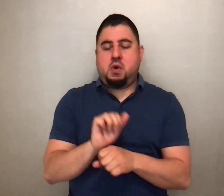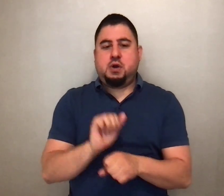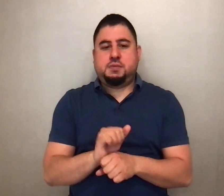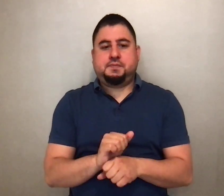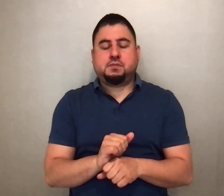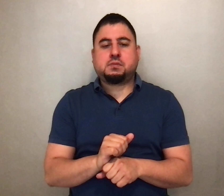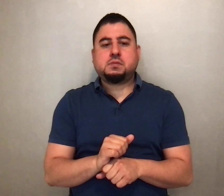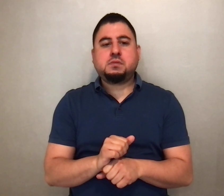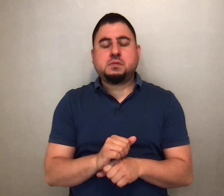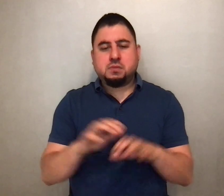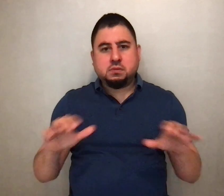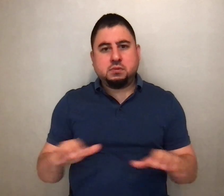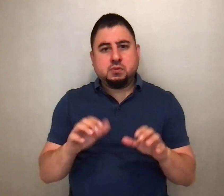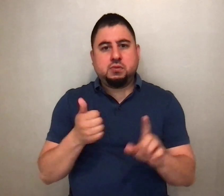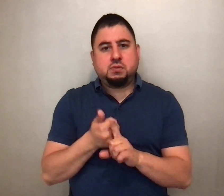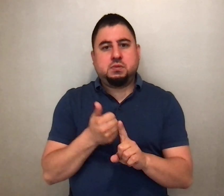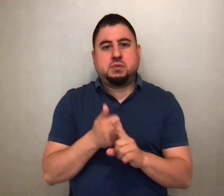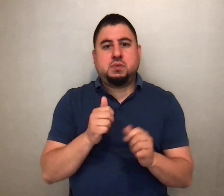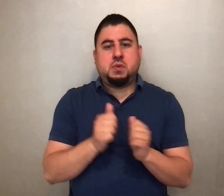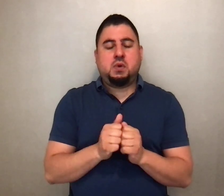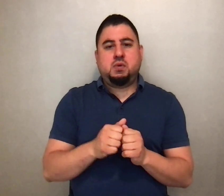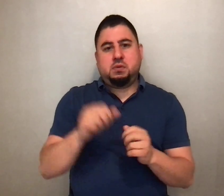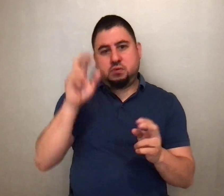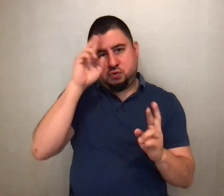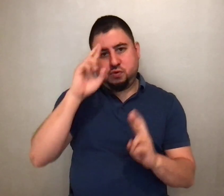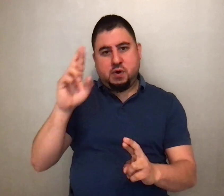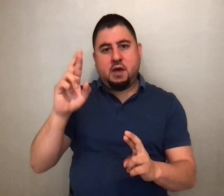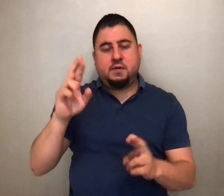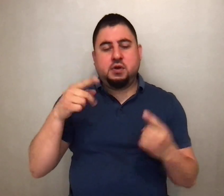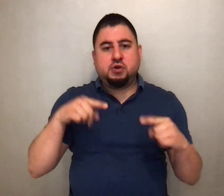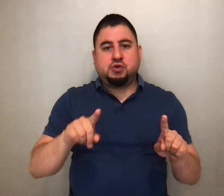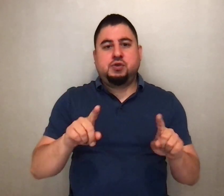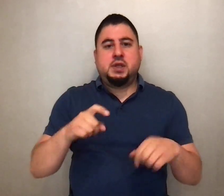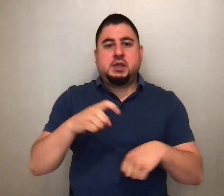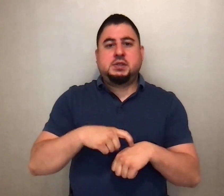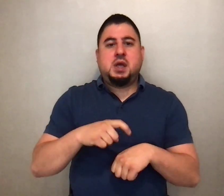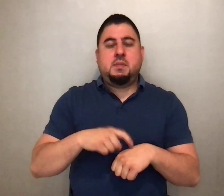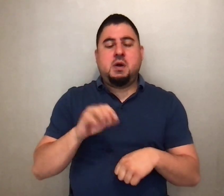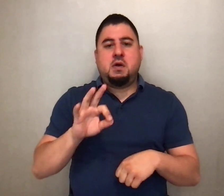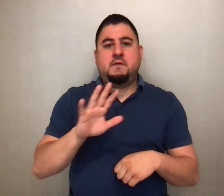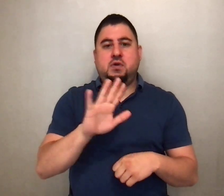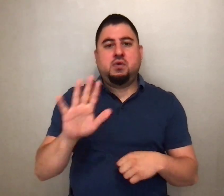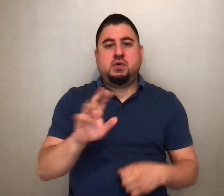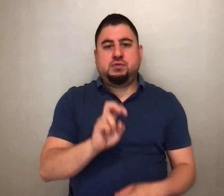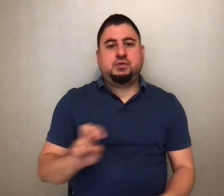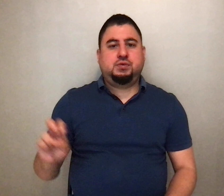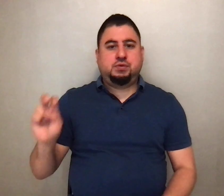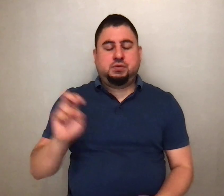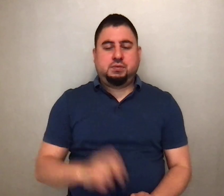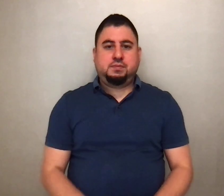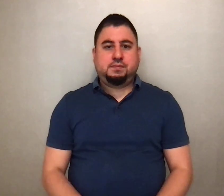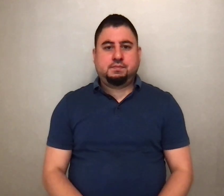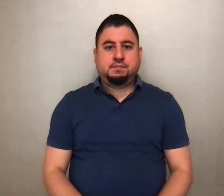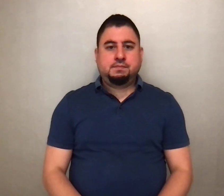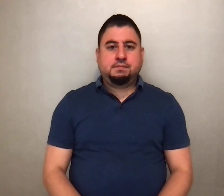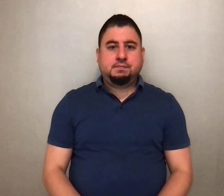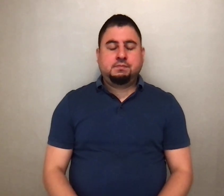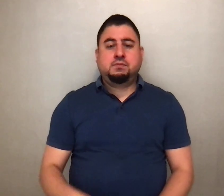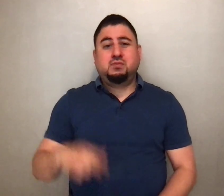conduct yourselves with reverence during the time of your sojourning, realizing that